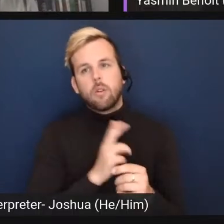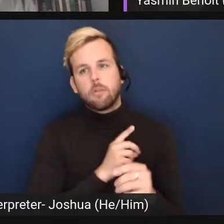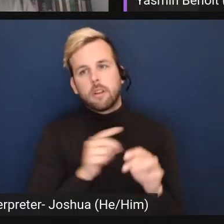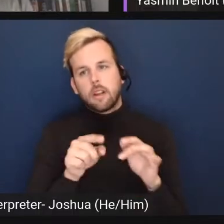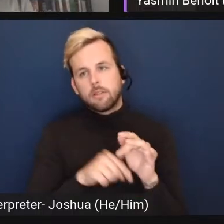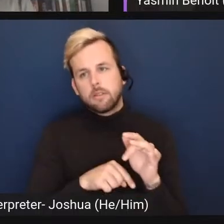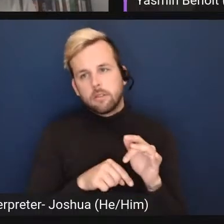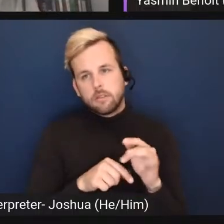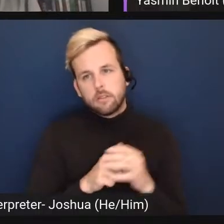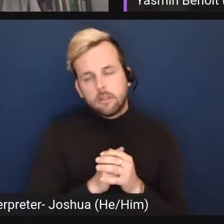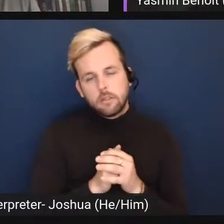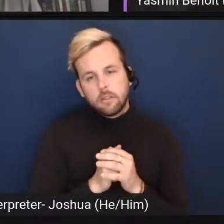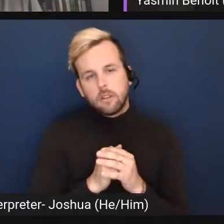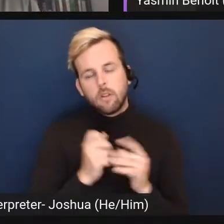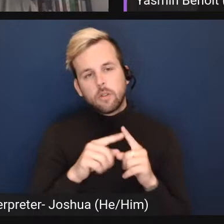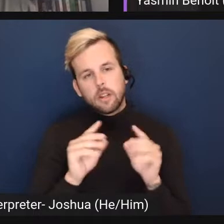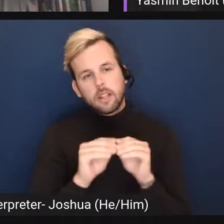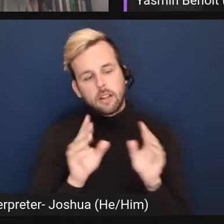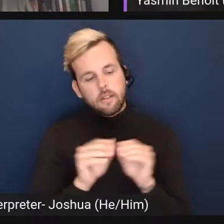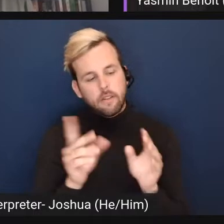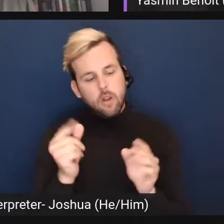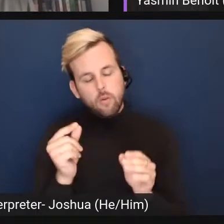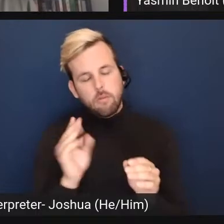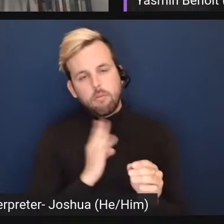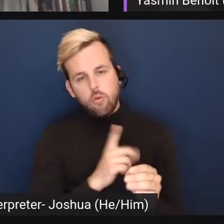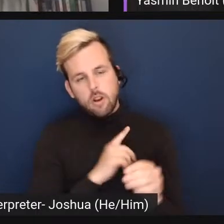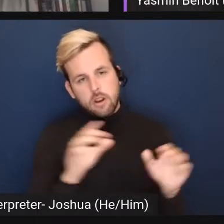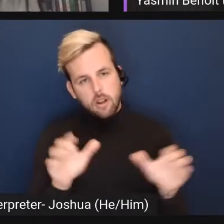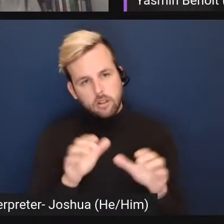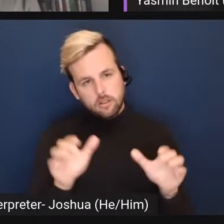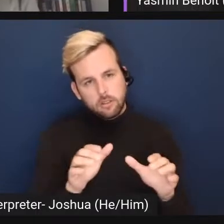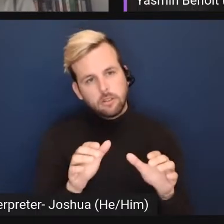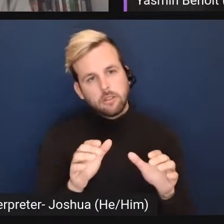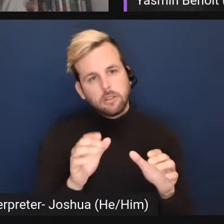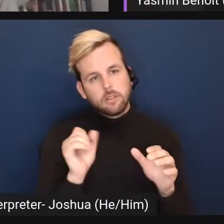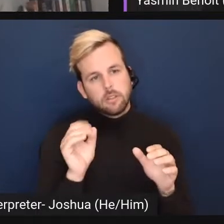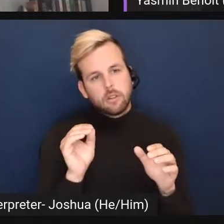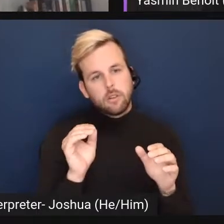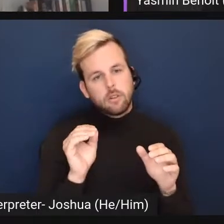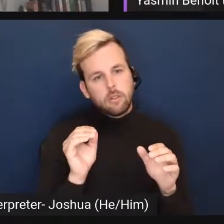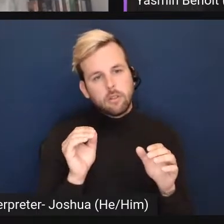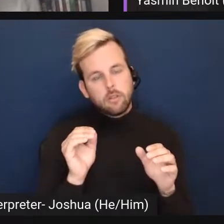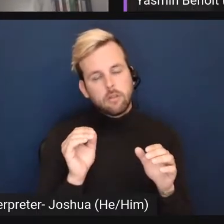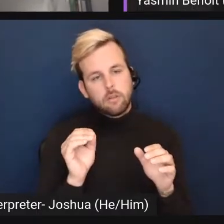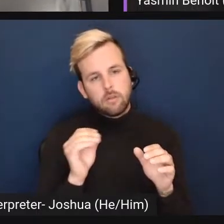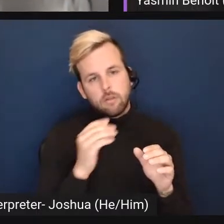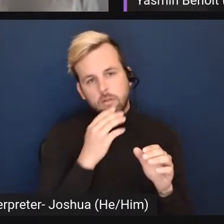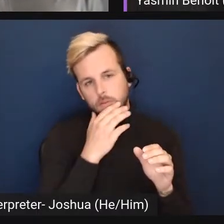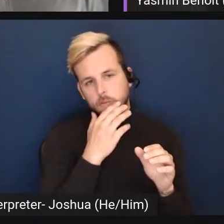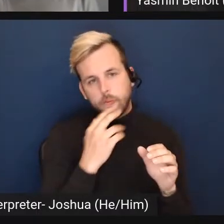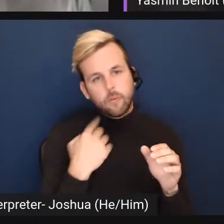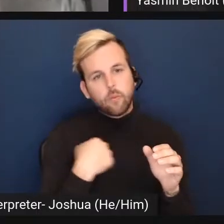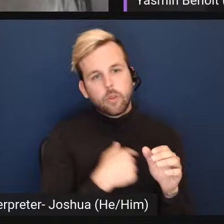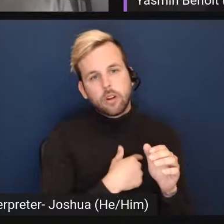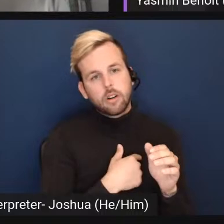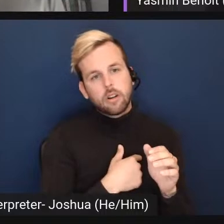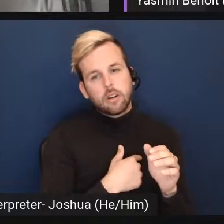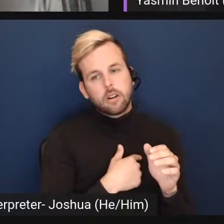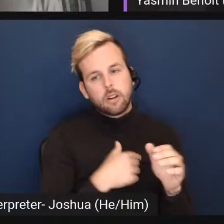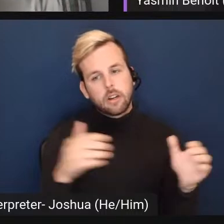maybe clarify what the board does. So, um, we are a collection